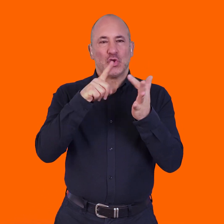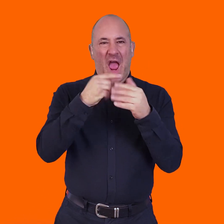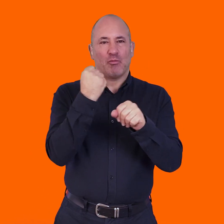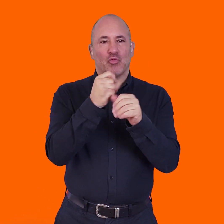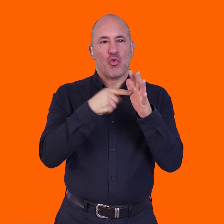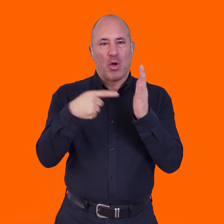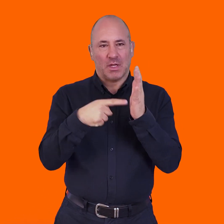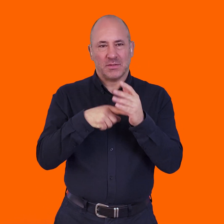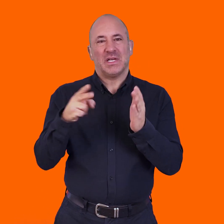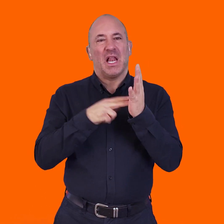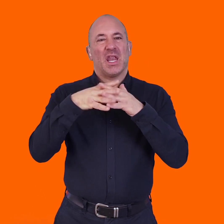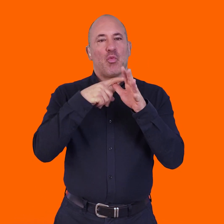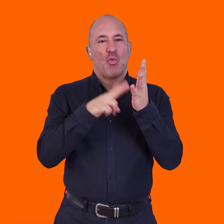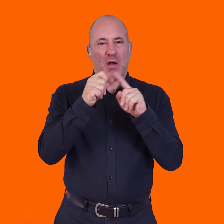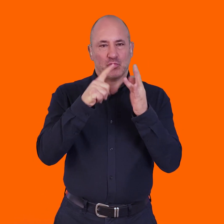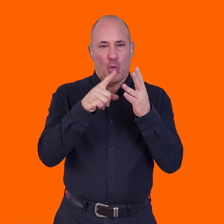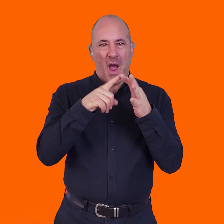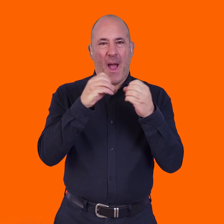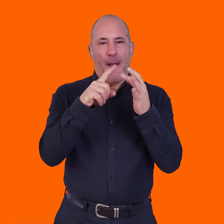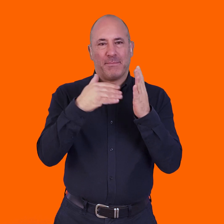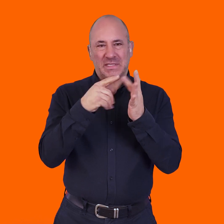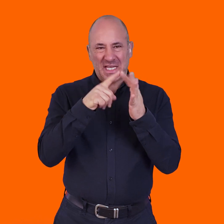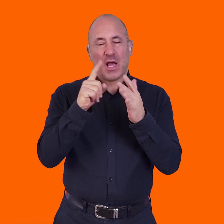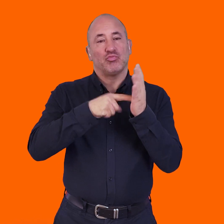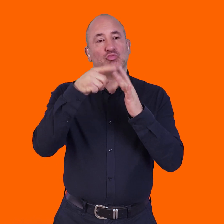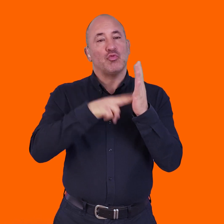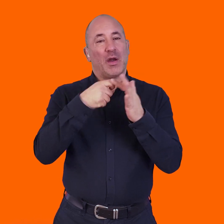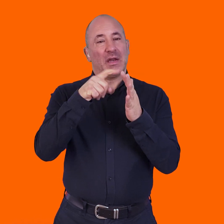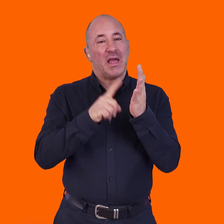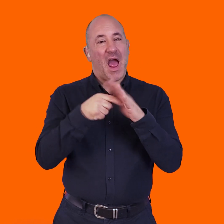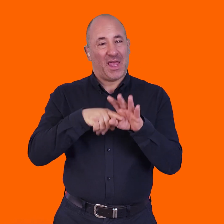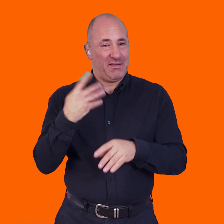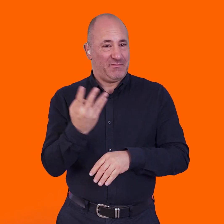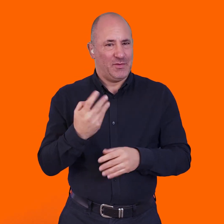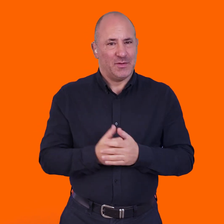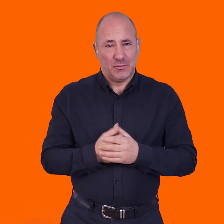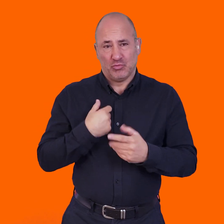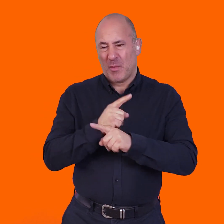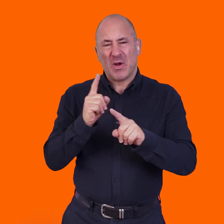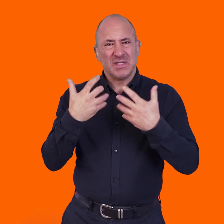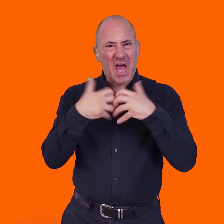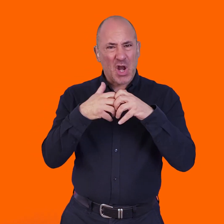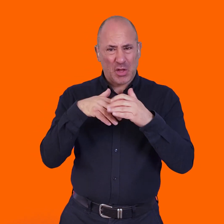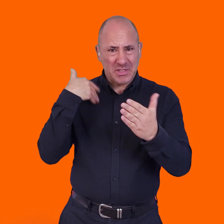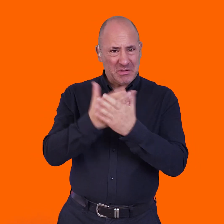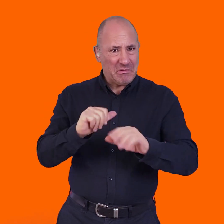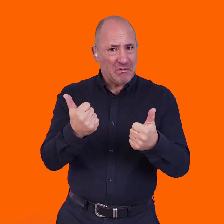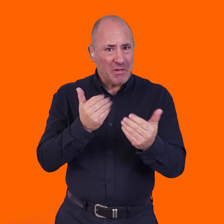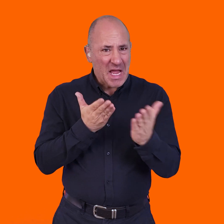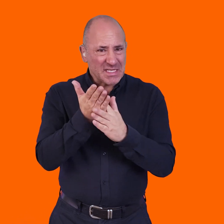Wando Abize and John Kelly about how technology has been enabling and also asking if they have any